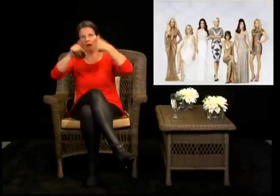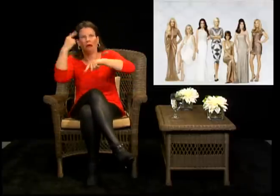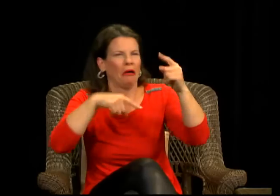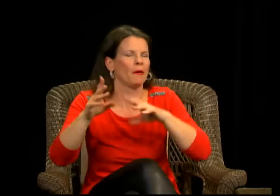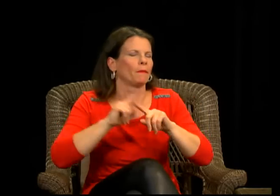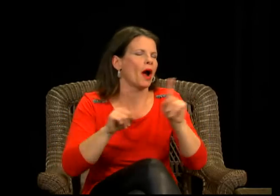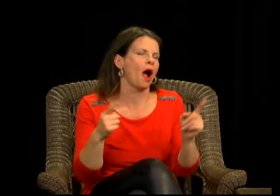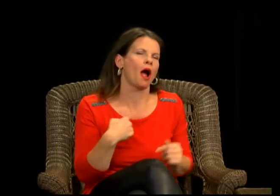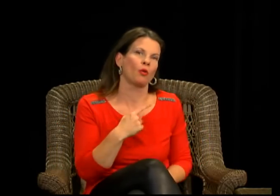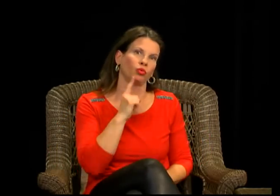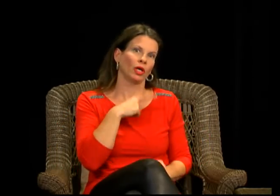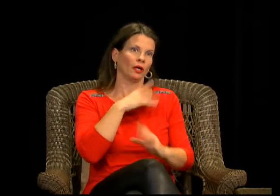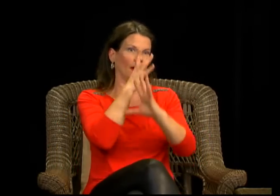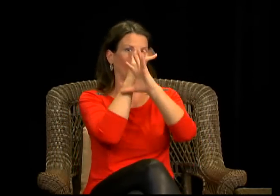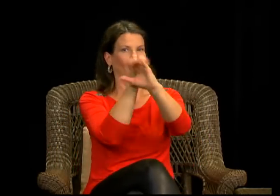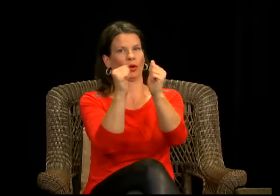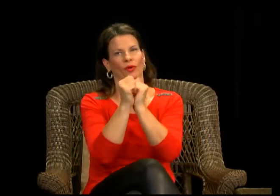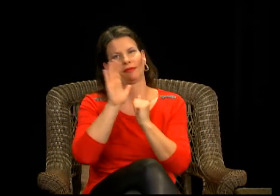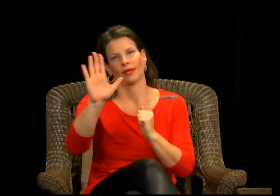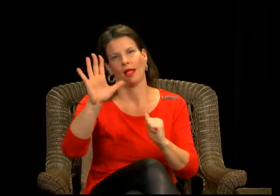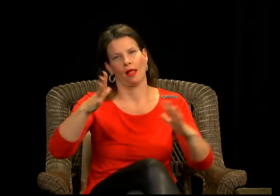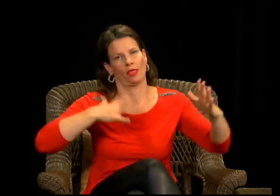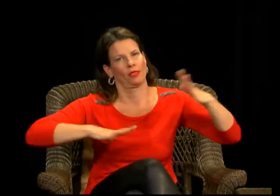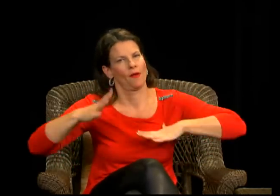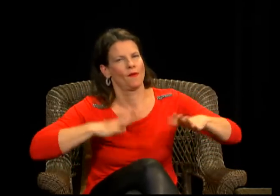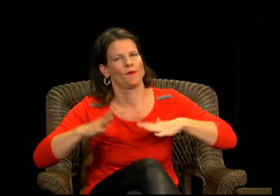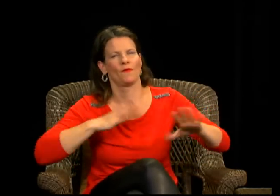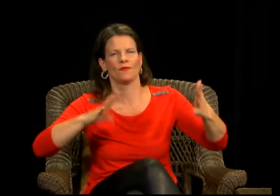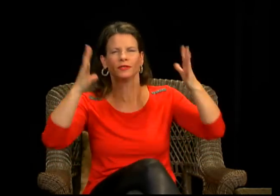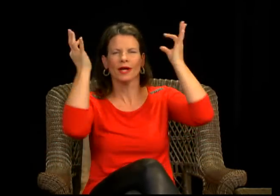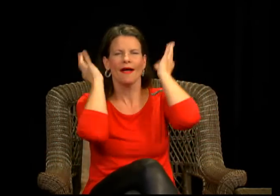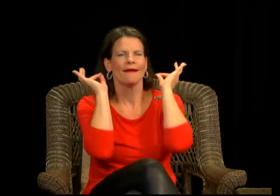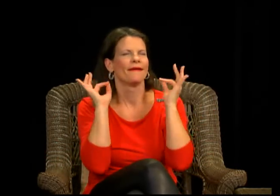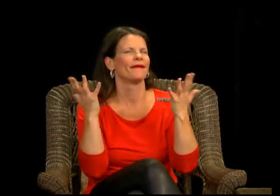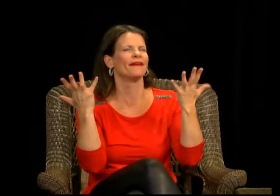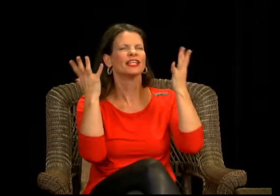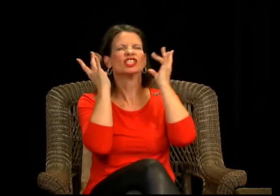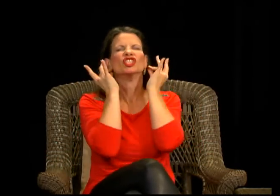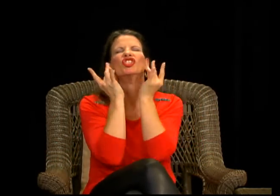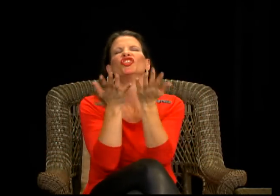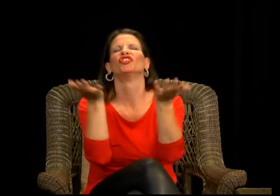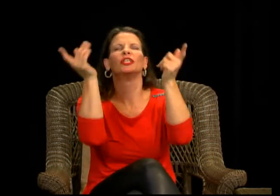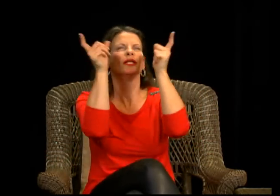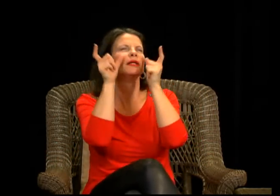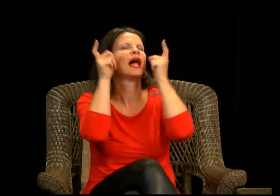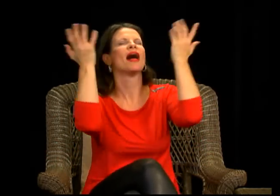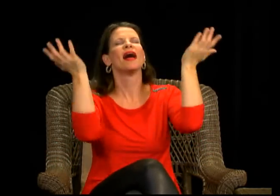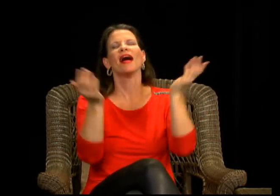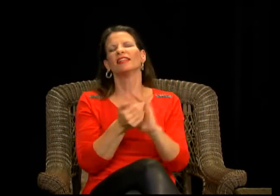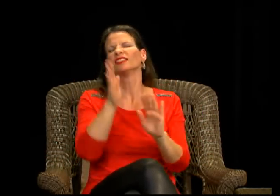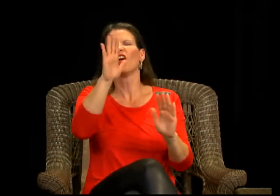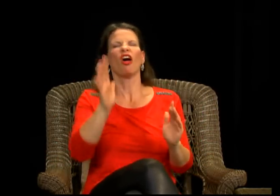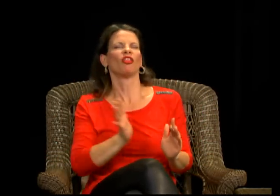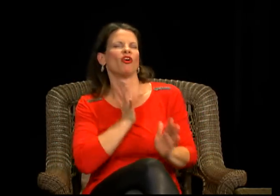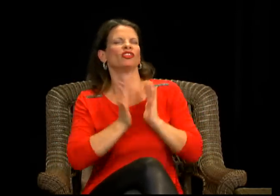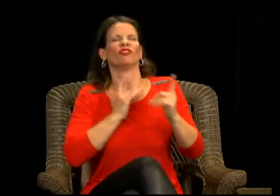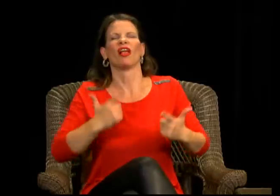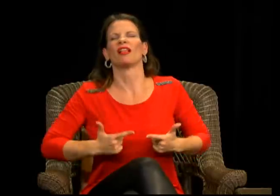you know, there's so much, you know, rumors, negativity and immature behaviors that they have, but I still just